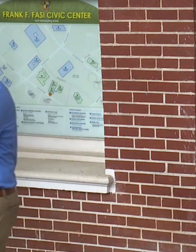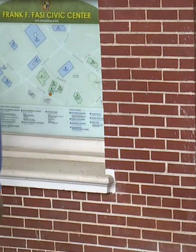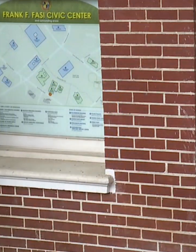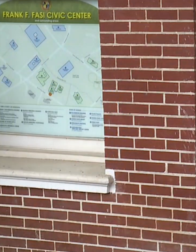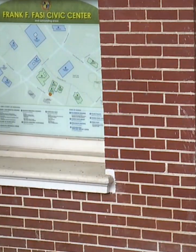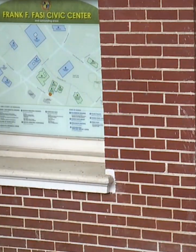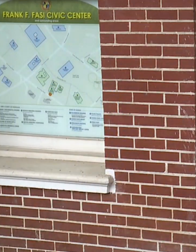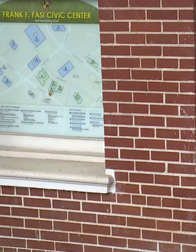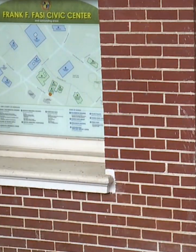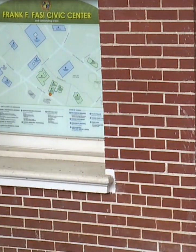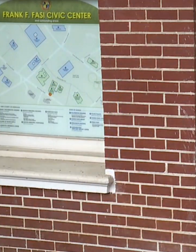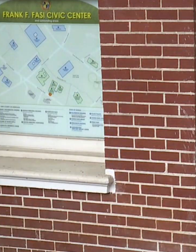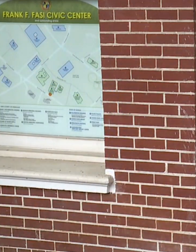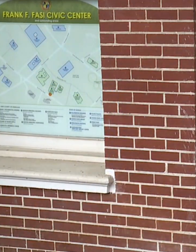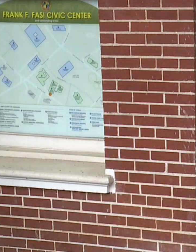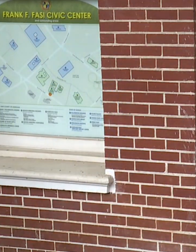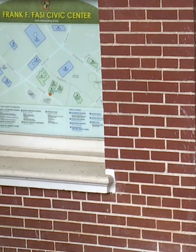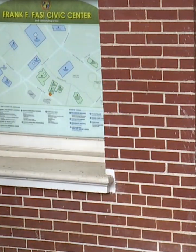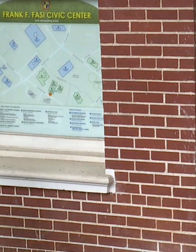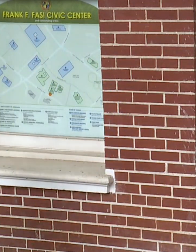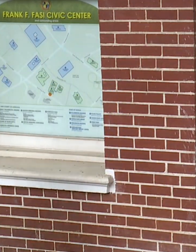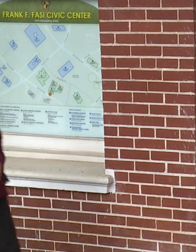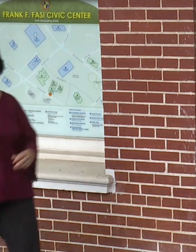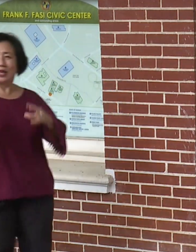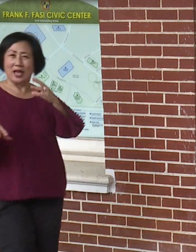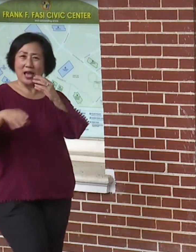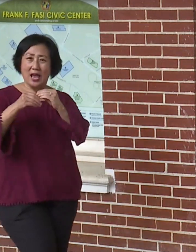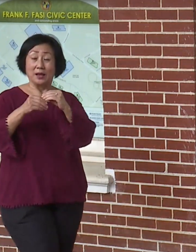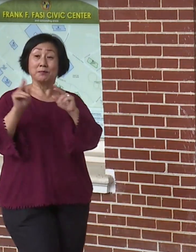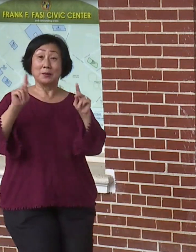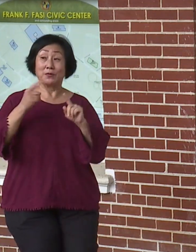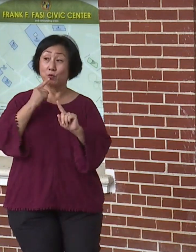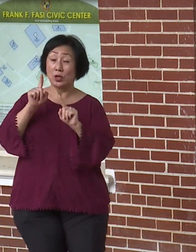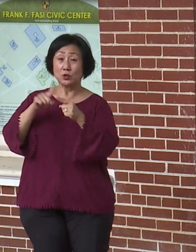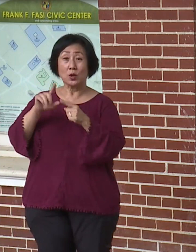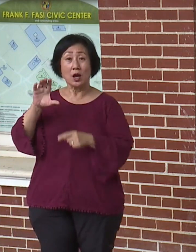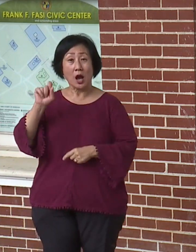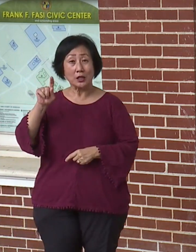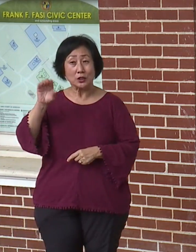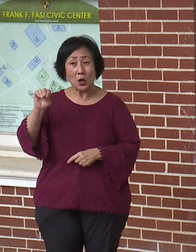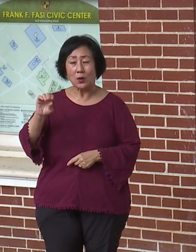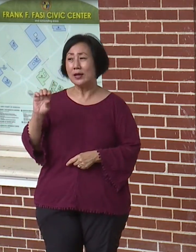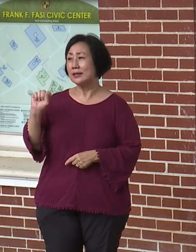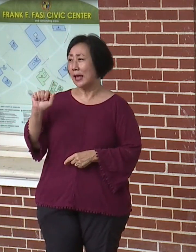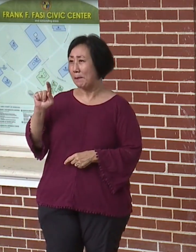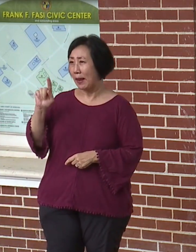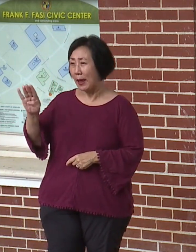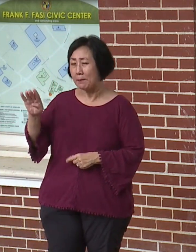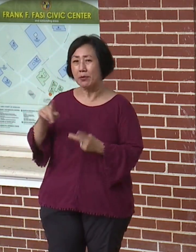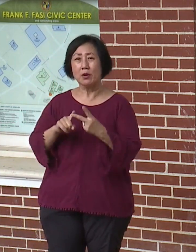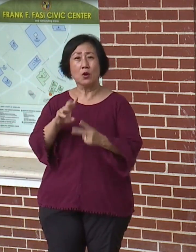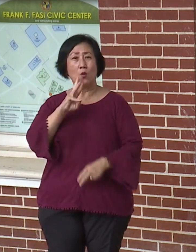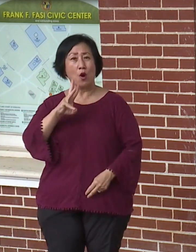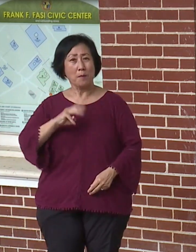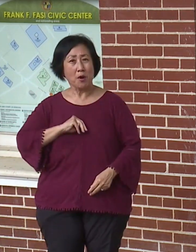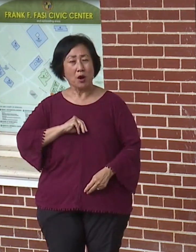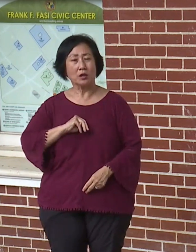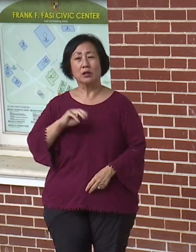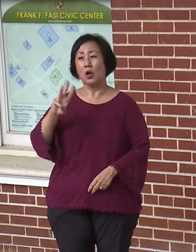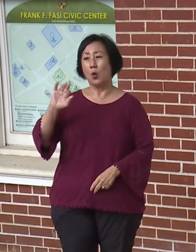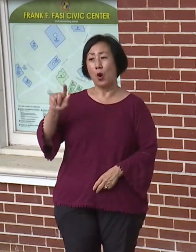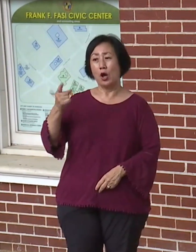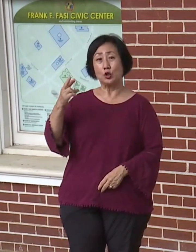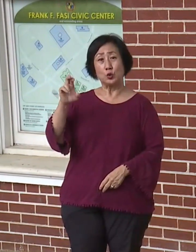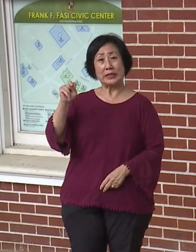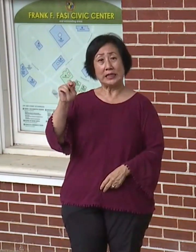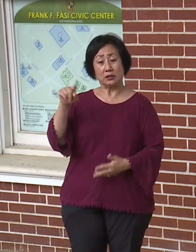I want to add that I've even had people tell me that they've gone to Costco, Sam's Club, Walmart, Walgreens, and they've gotten their